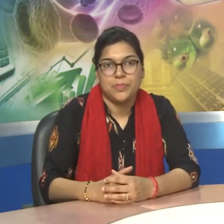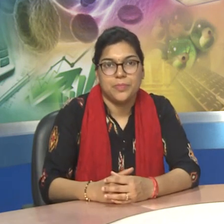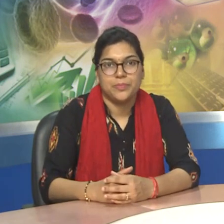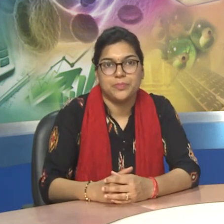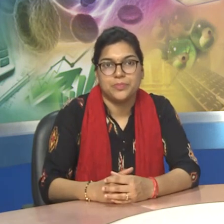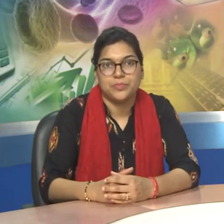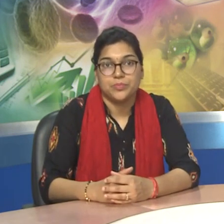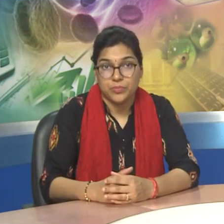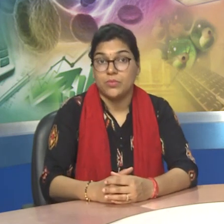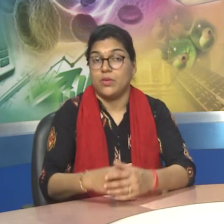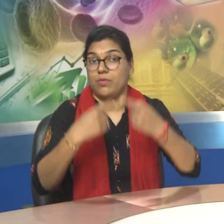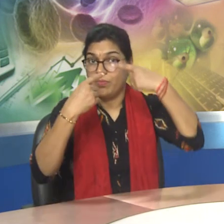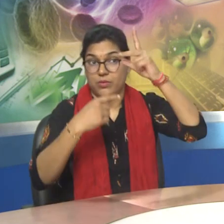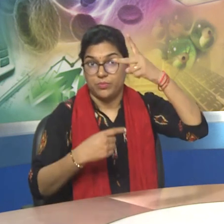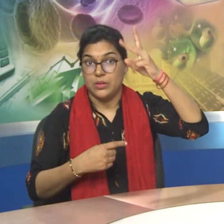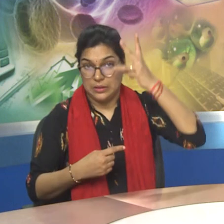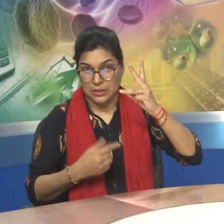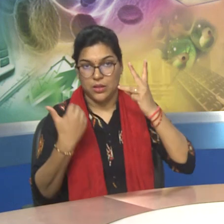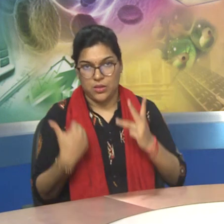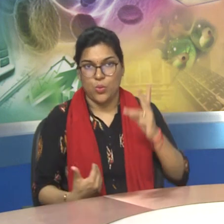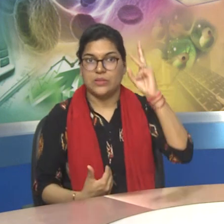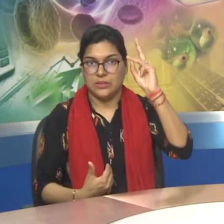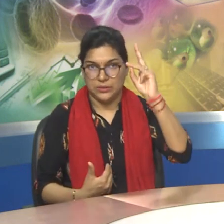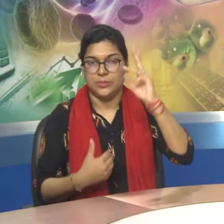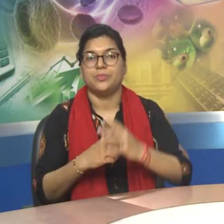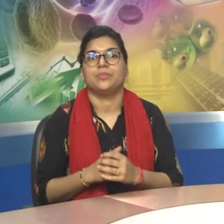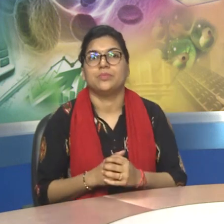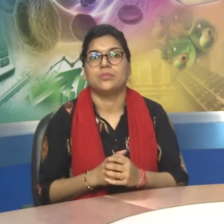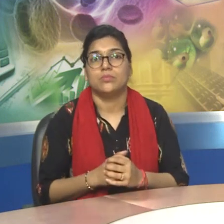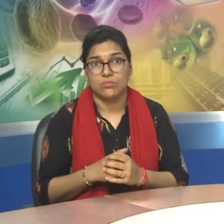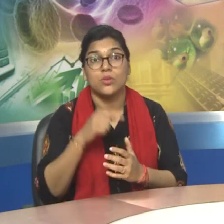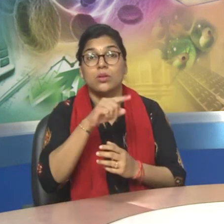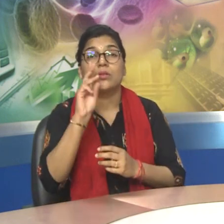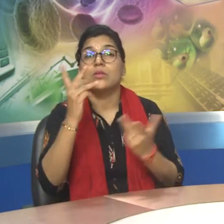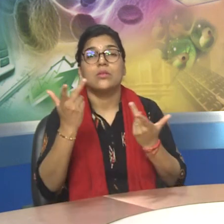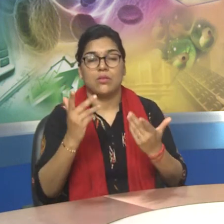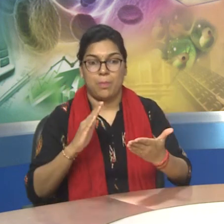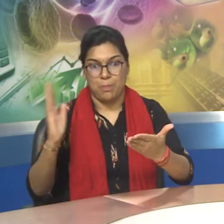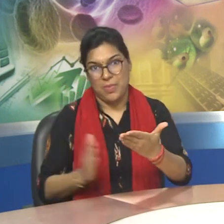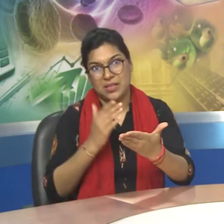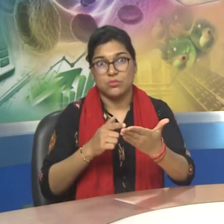this is the third point which is about popular magazines